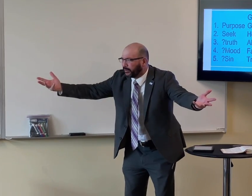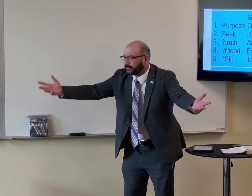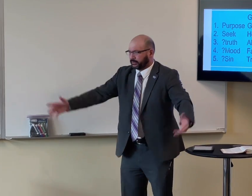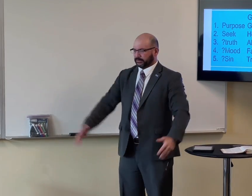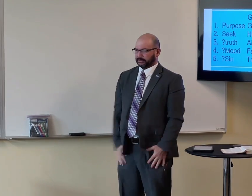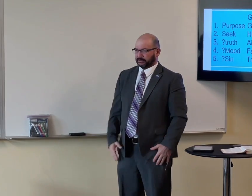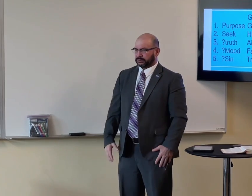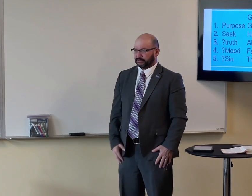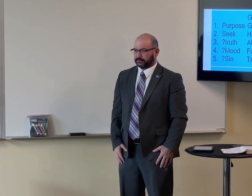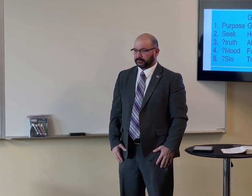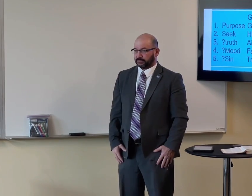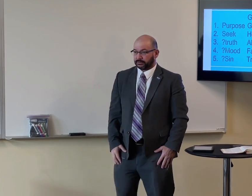What's the point?